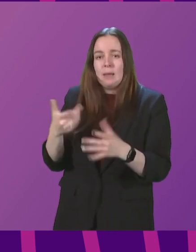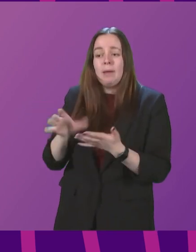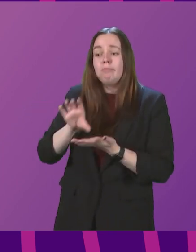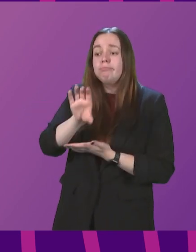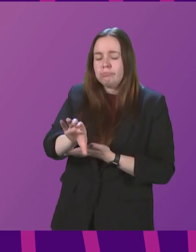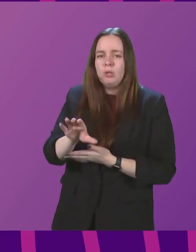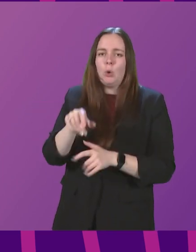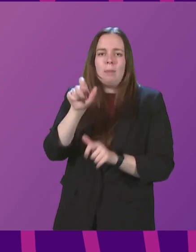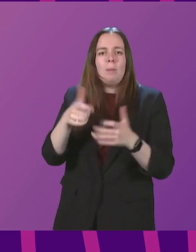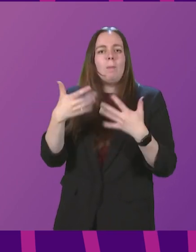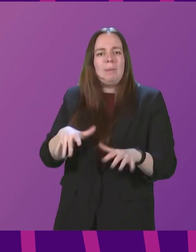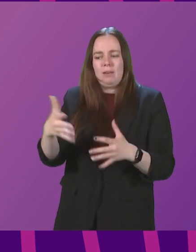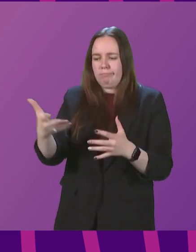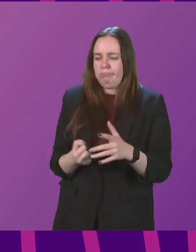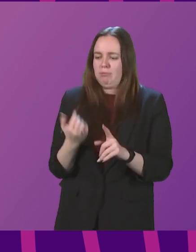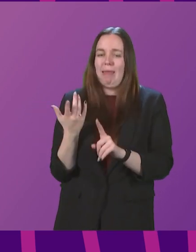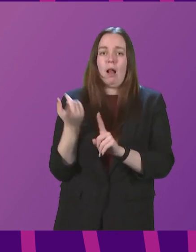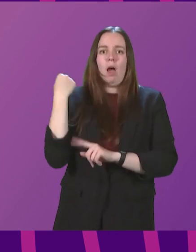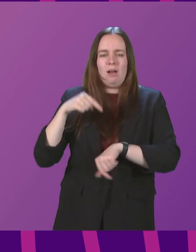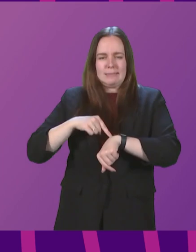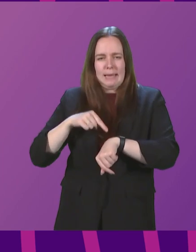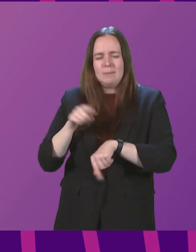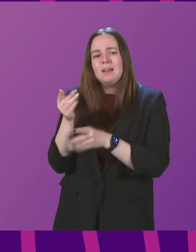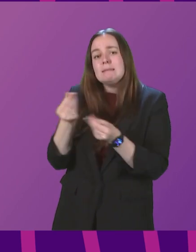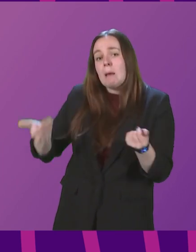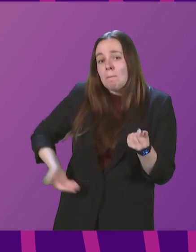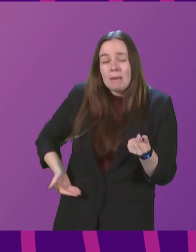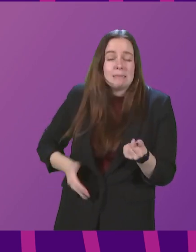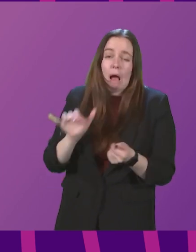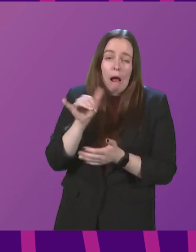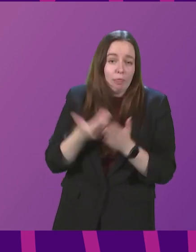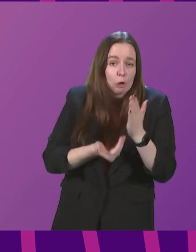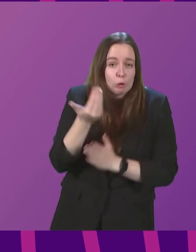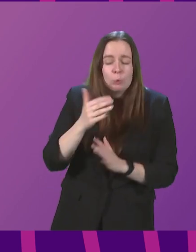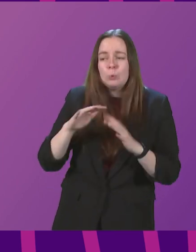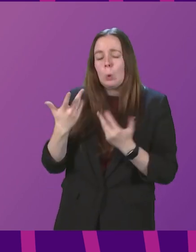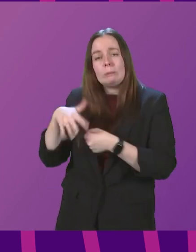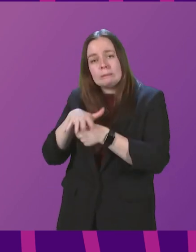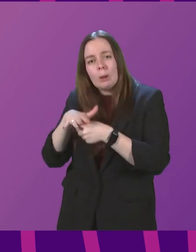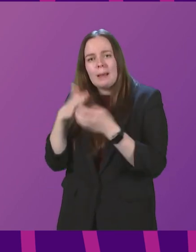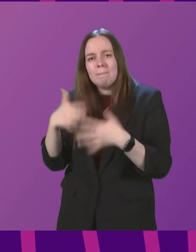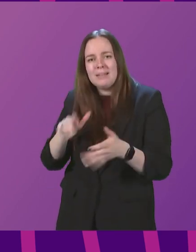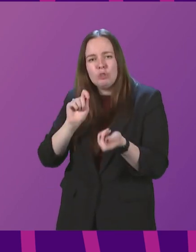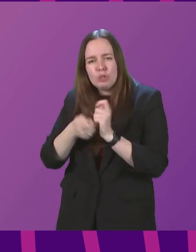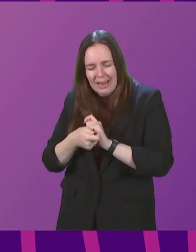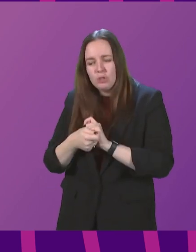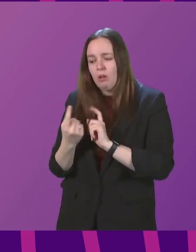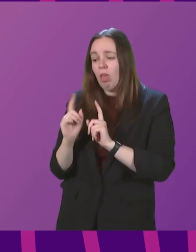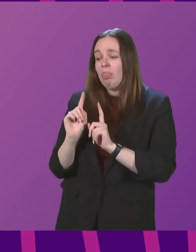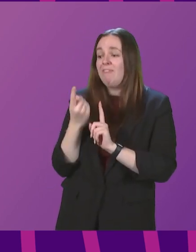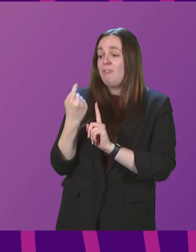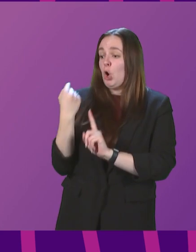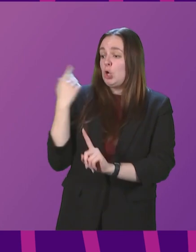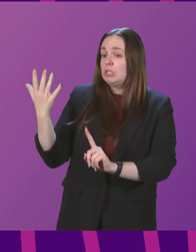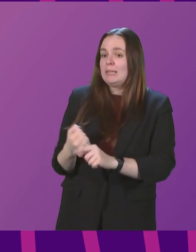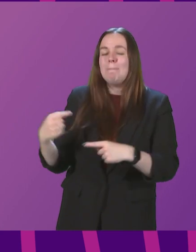that got it in the previous rounds. However, for some businesses, either they are new or their circumstances have changed and they missed the first round for a